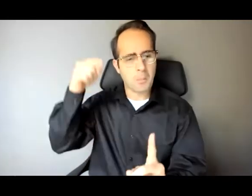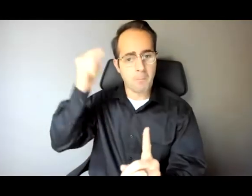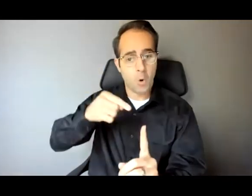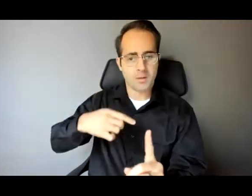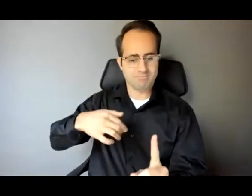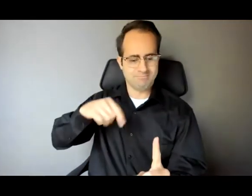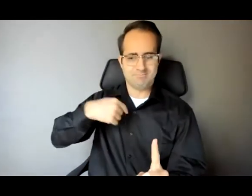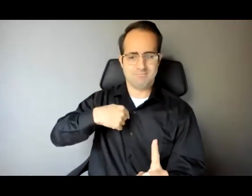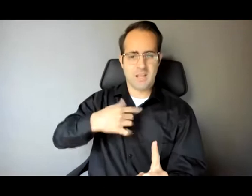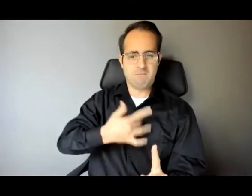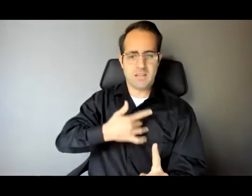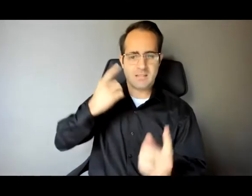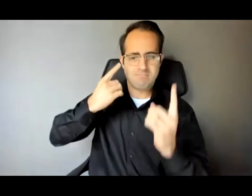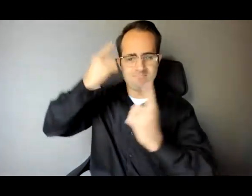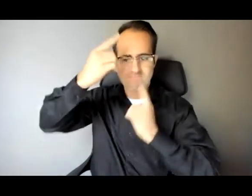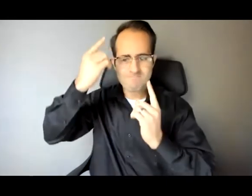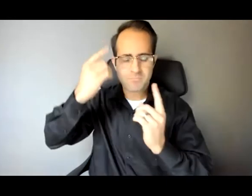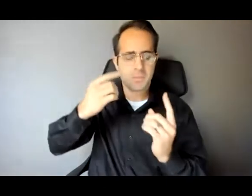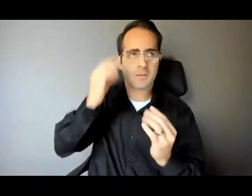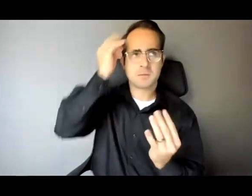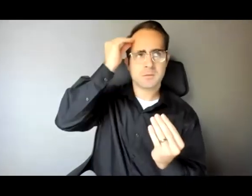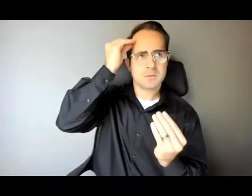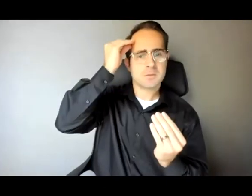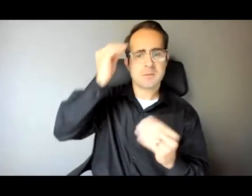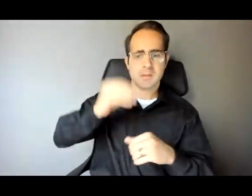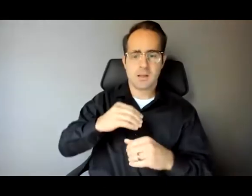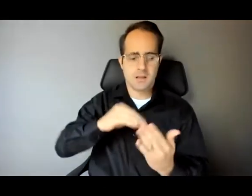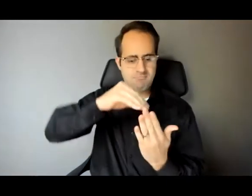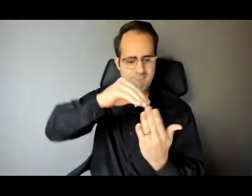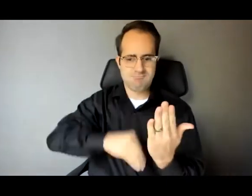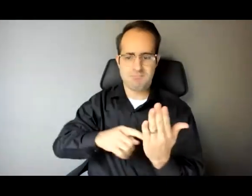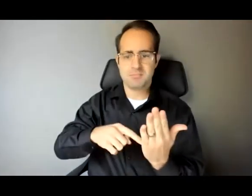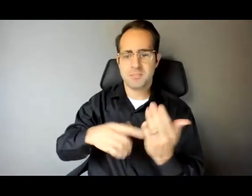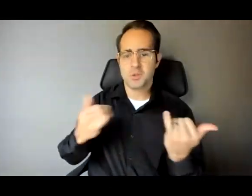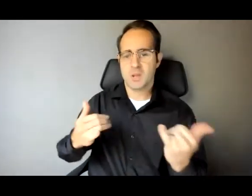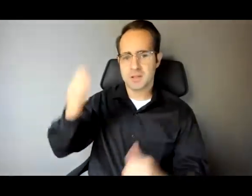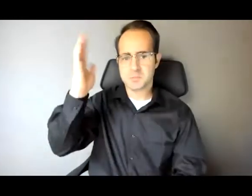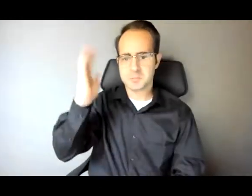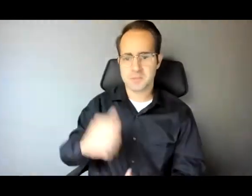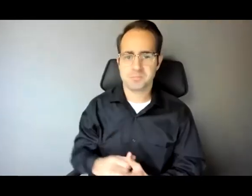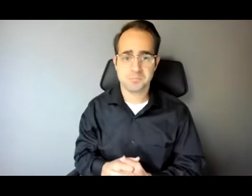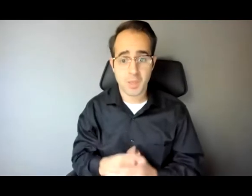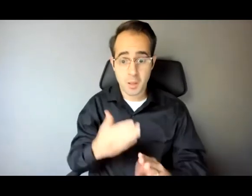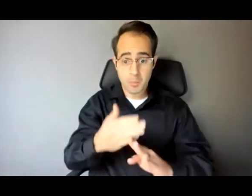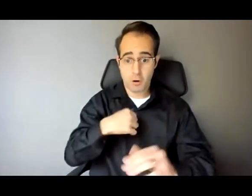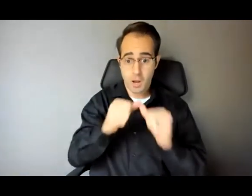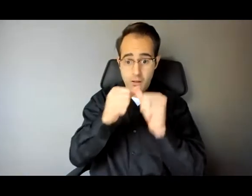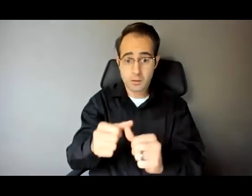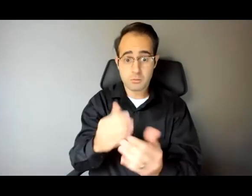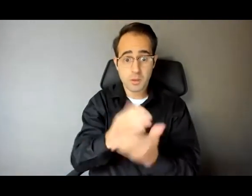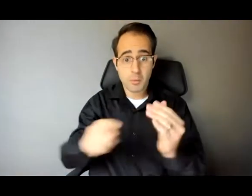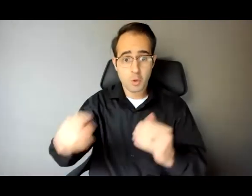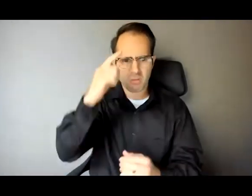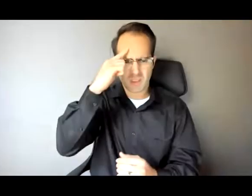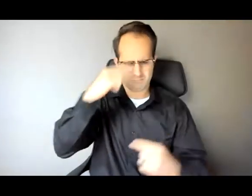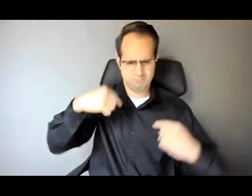on my mind. But before I go any further, I'm sure some of you are like, who's this person that I'm listening to? I know sometimes